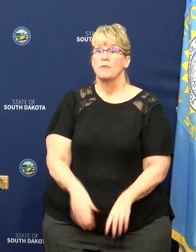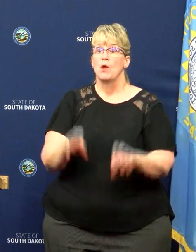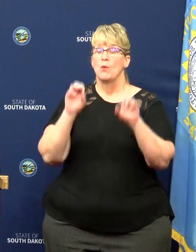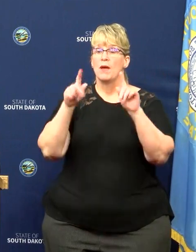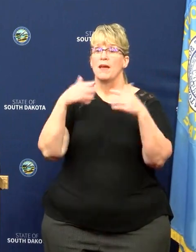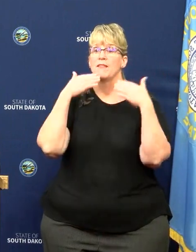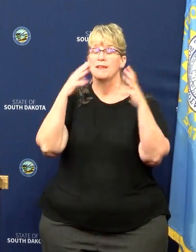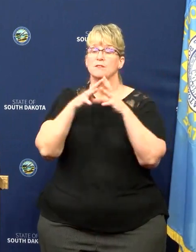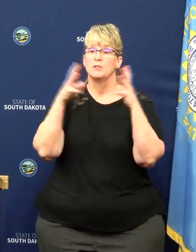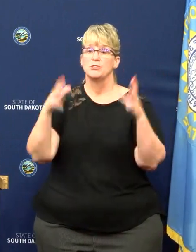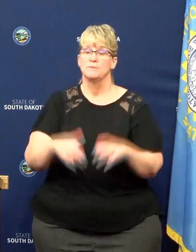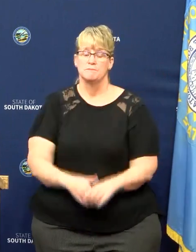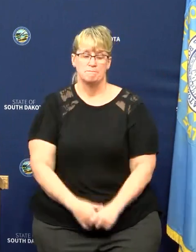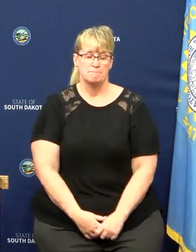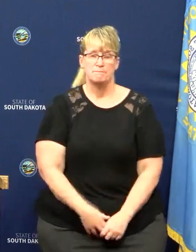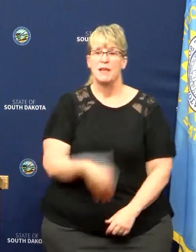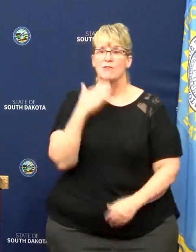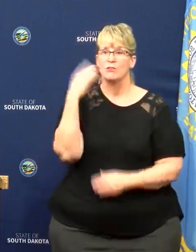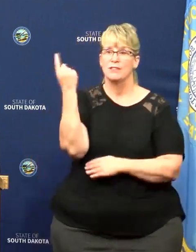Okay, thanks so much. Have a good day.